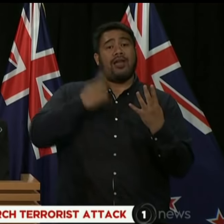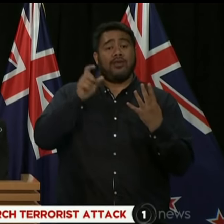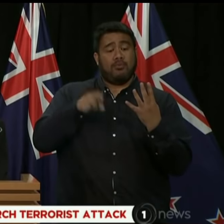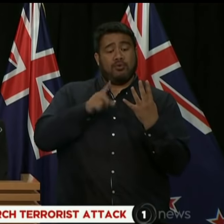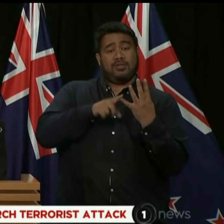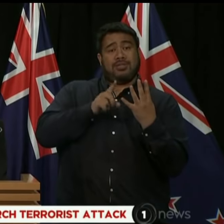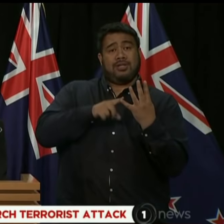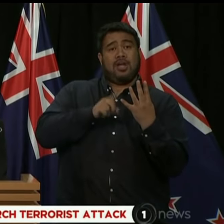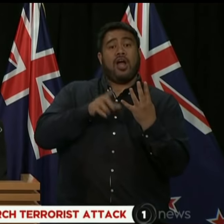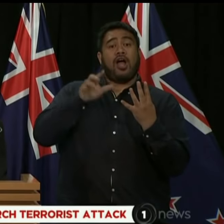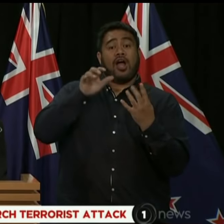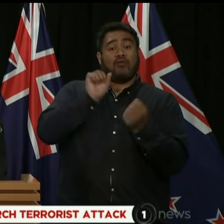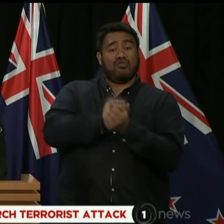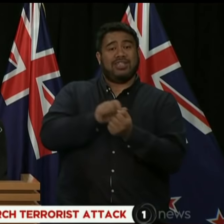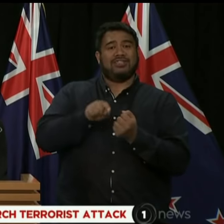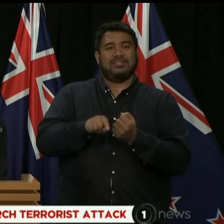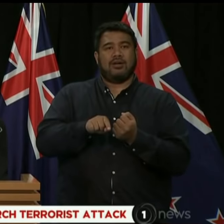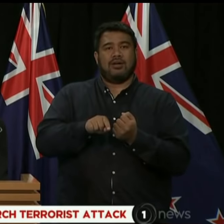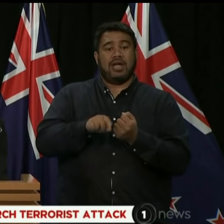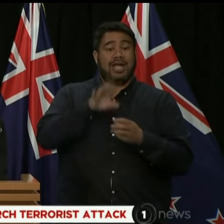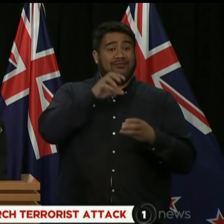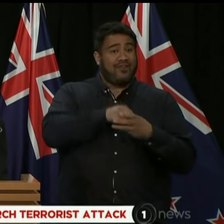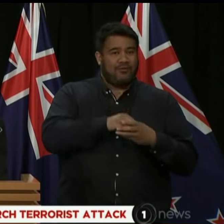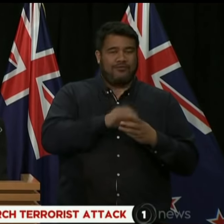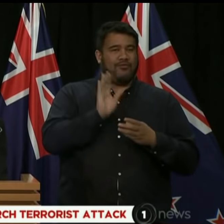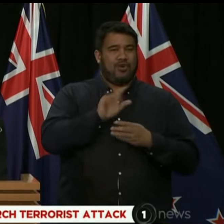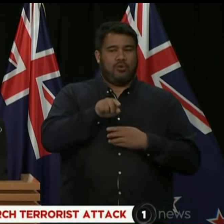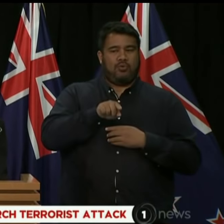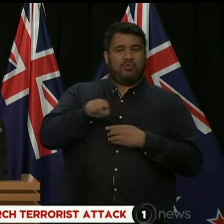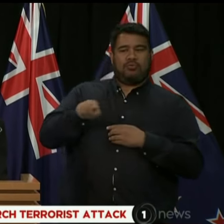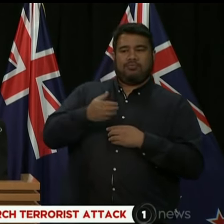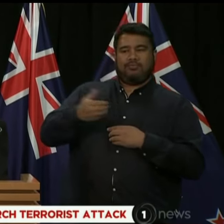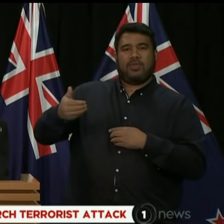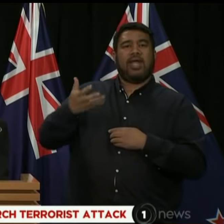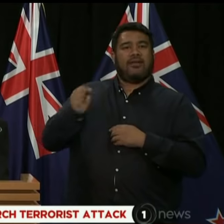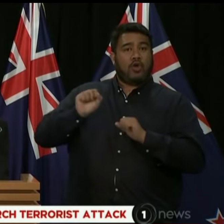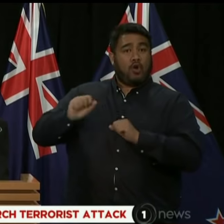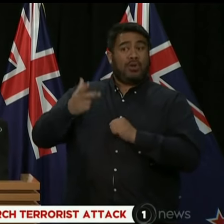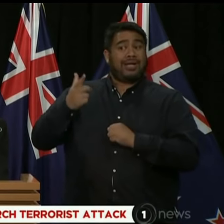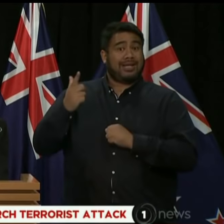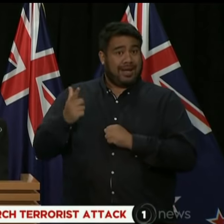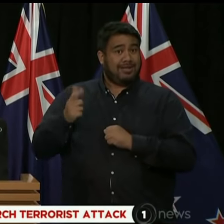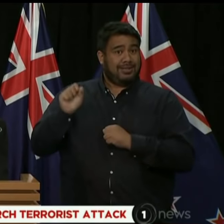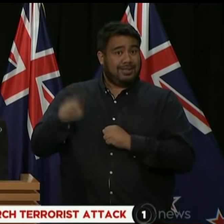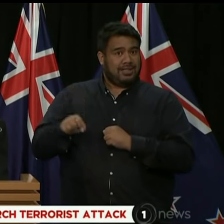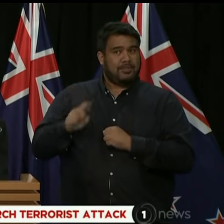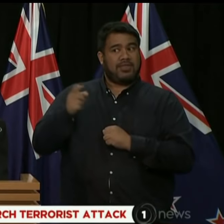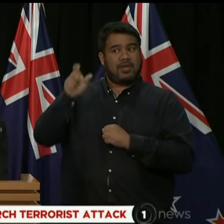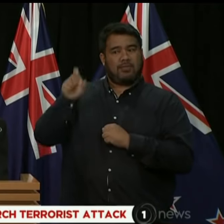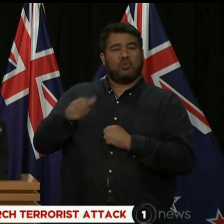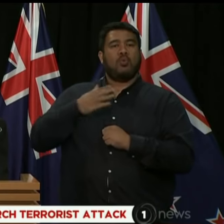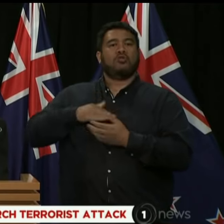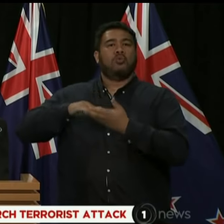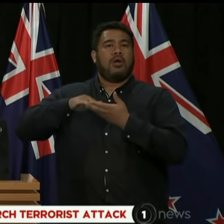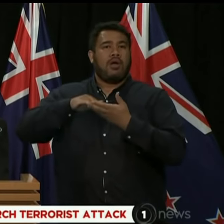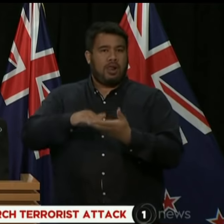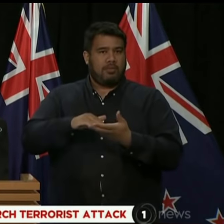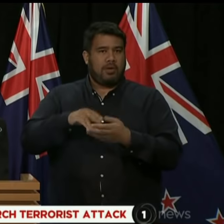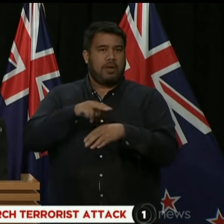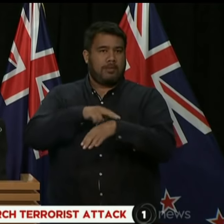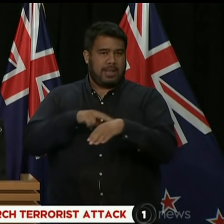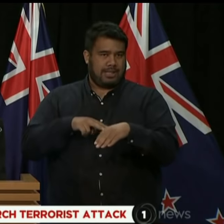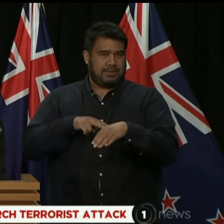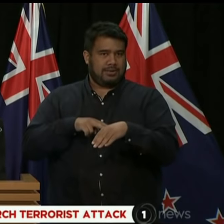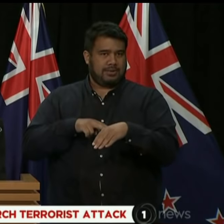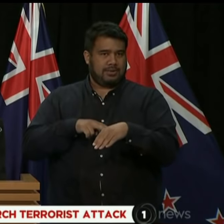public who was in possession of a firearm, but with the intention of assisting police. They have